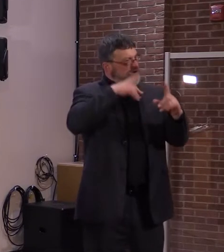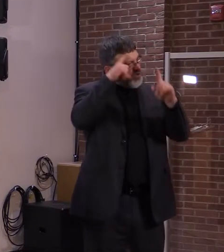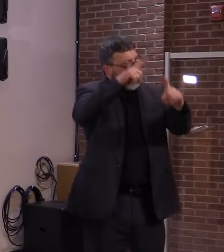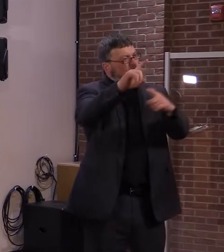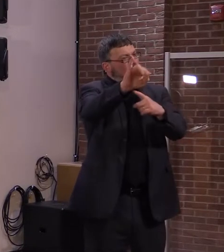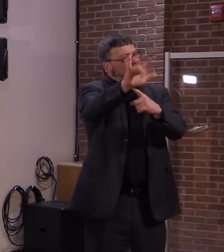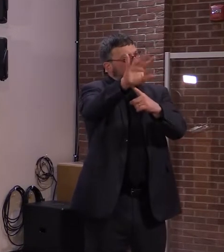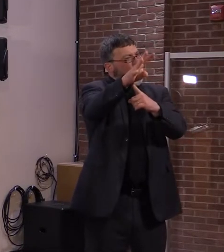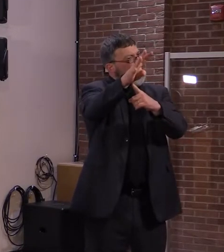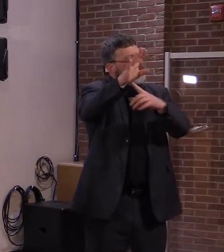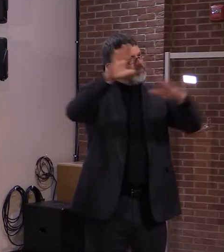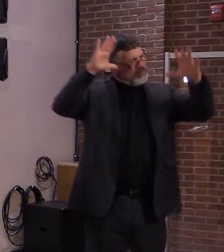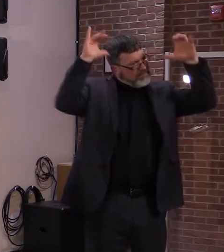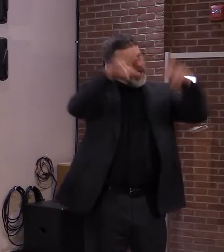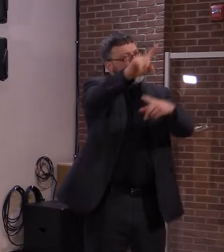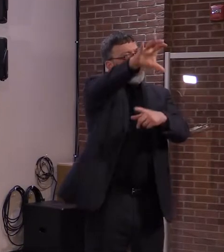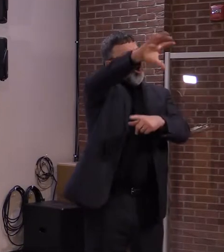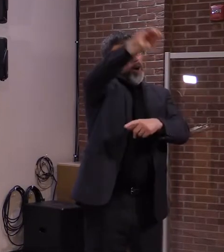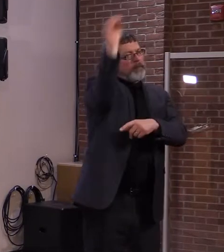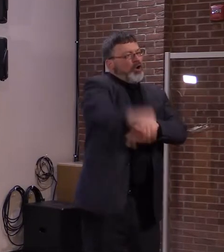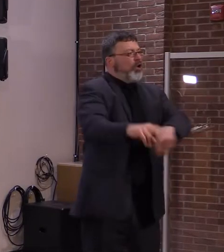you. Steve?